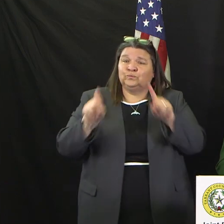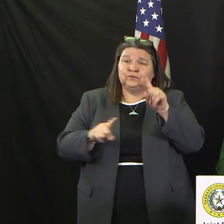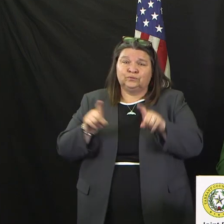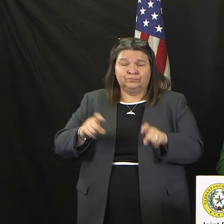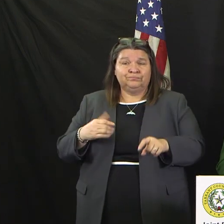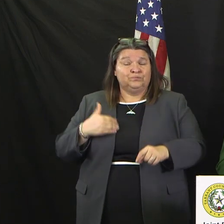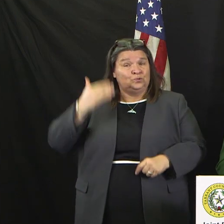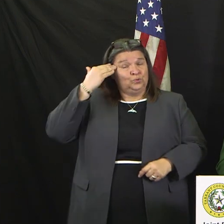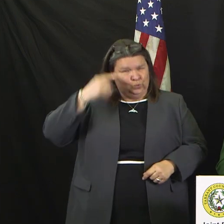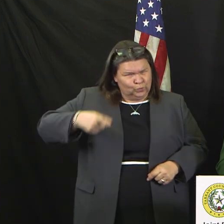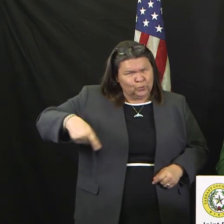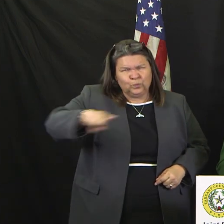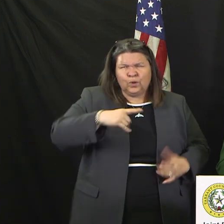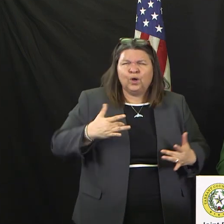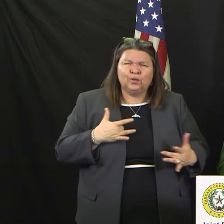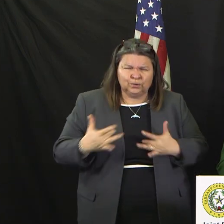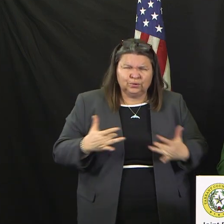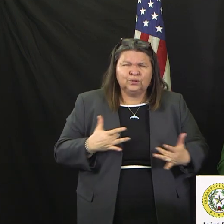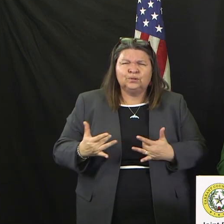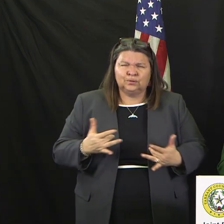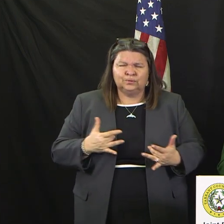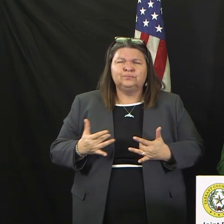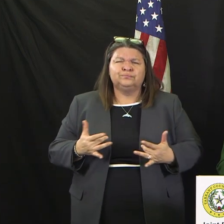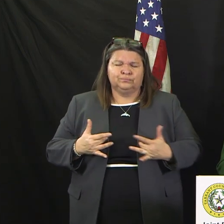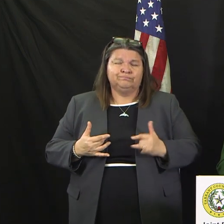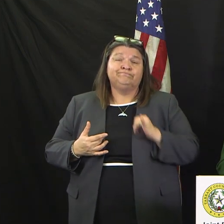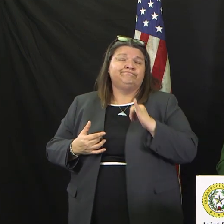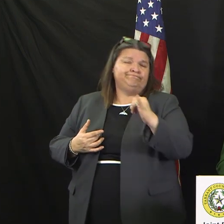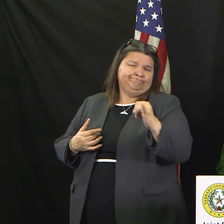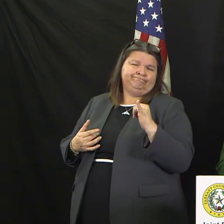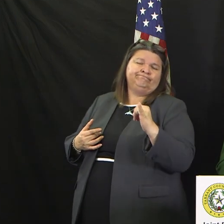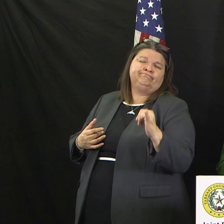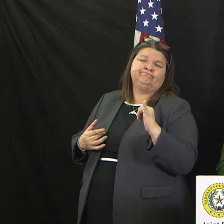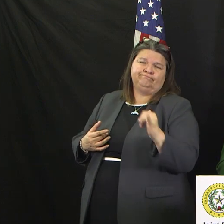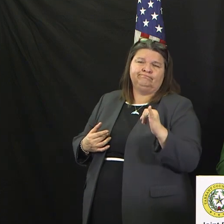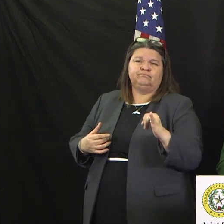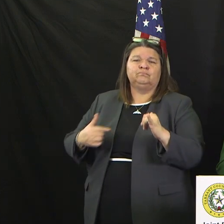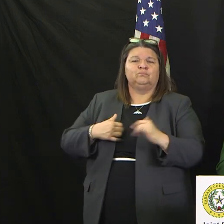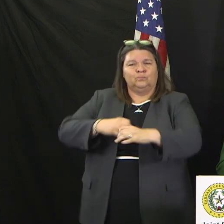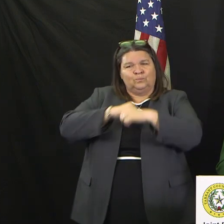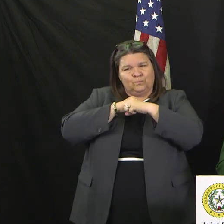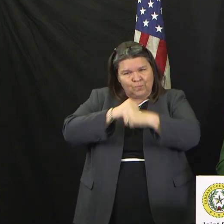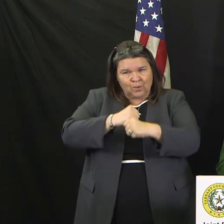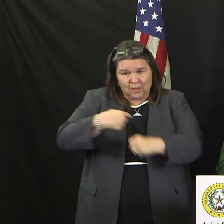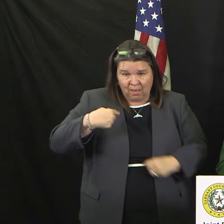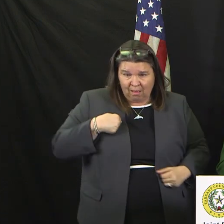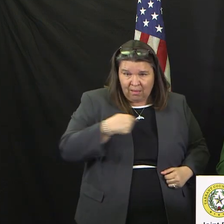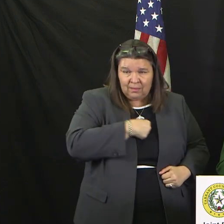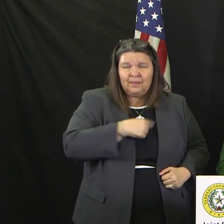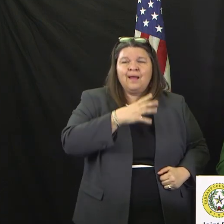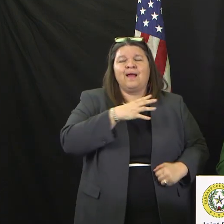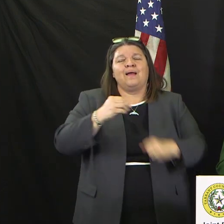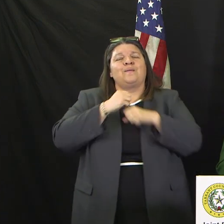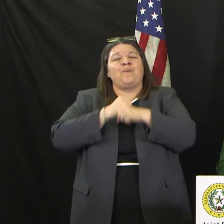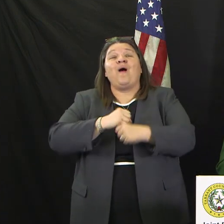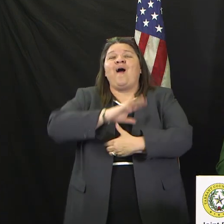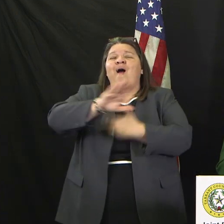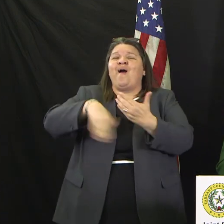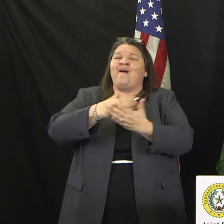we'll get there to protect our loved ones, your loved ones, and each and every one of you. Thank you. Thank